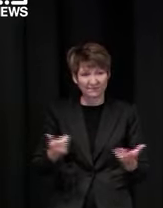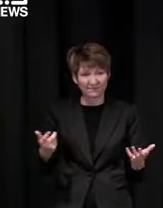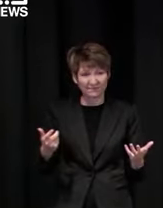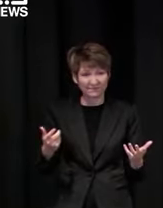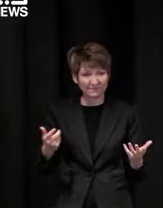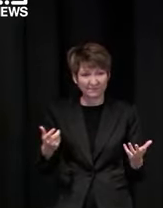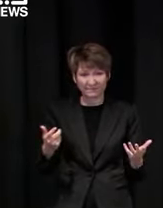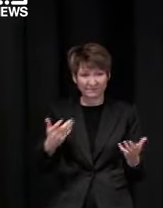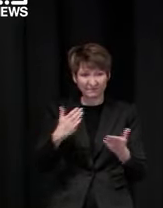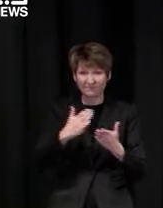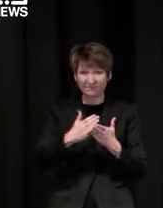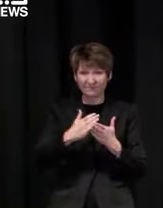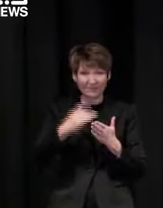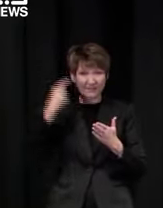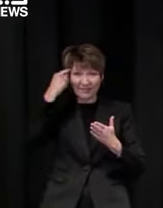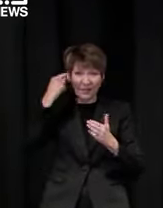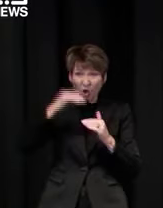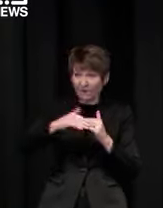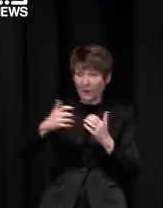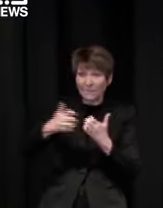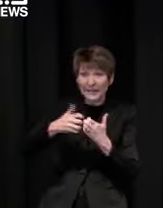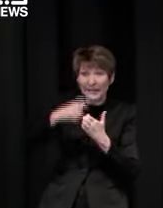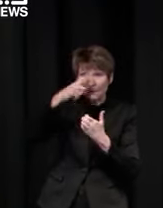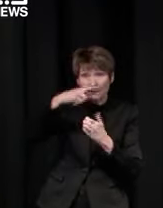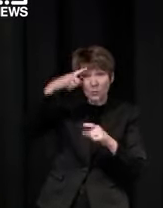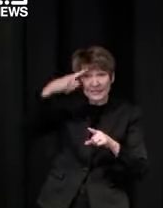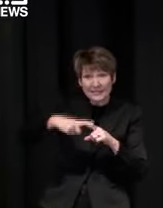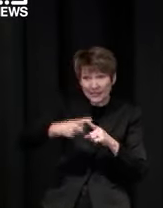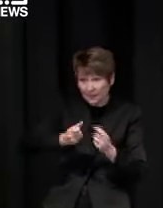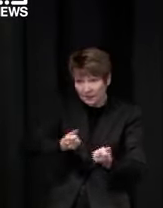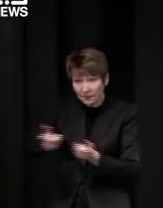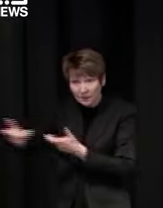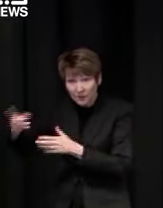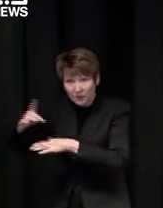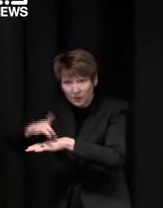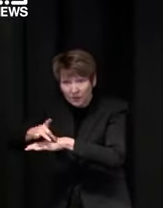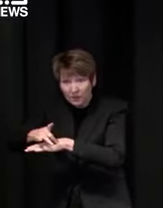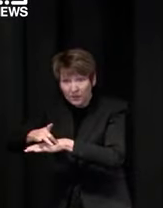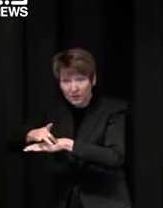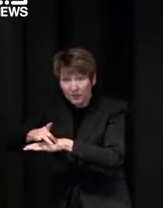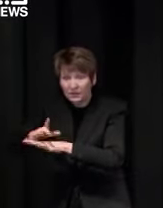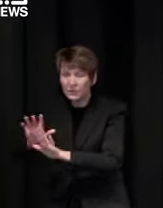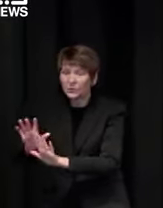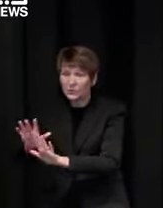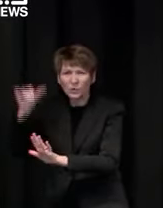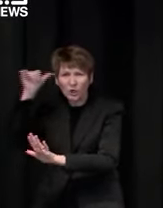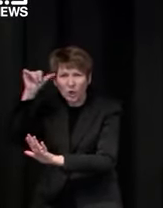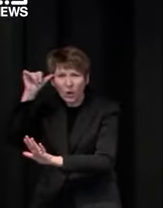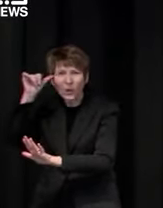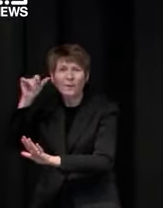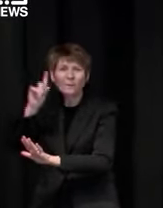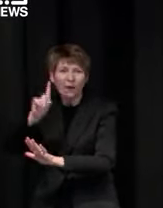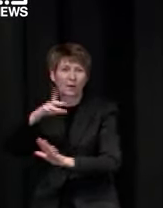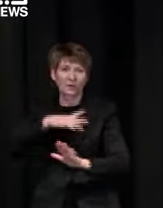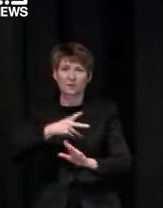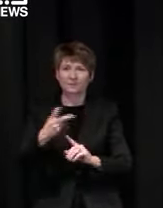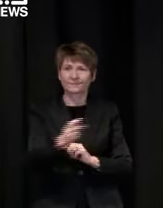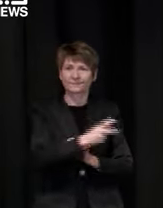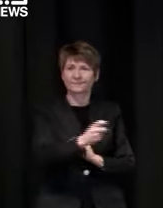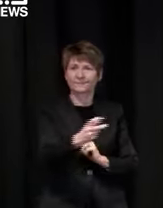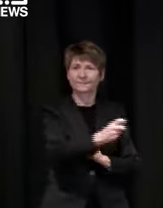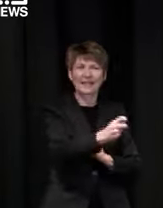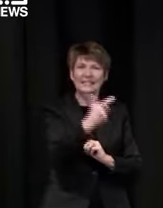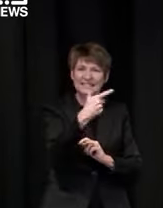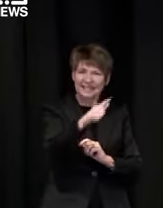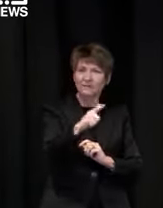not stopping us from opening up the thing that's stopping us from opening up right now is that we haven't got 70 double dose and 80 double dose